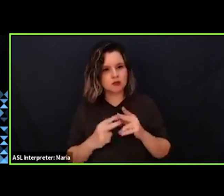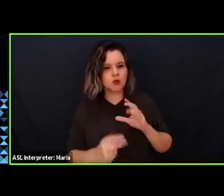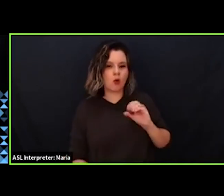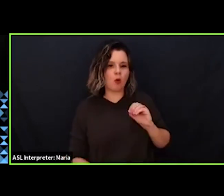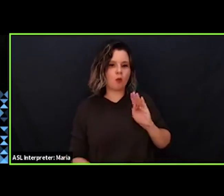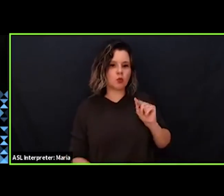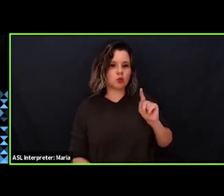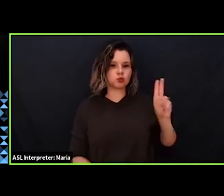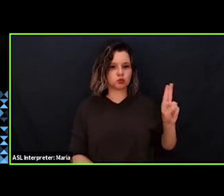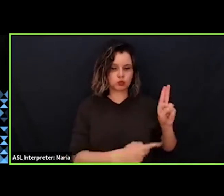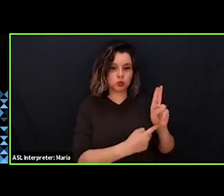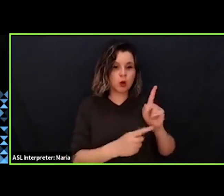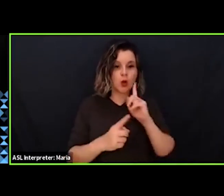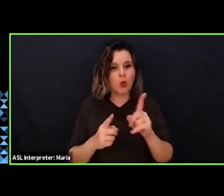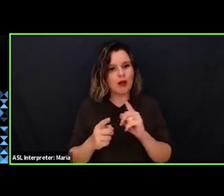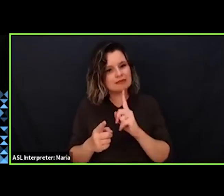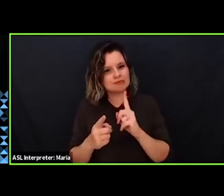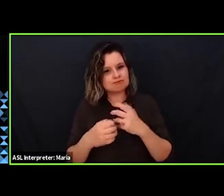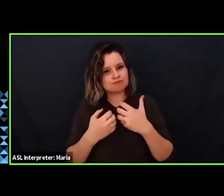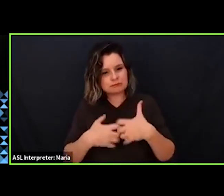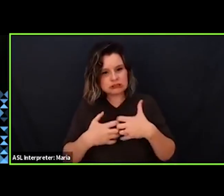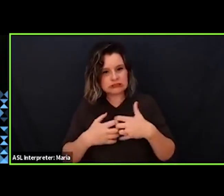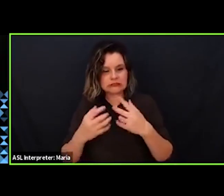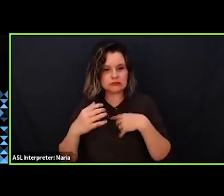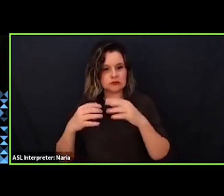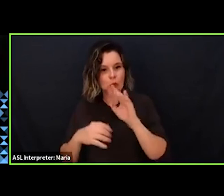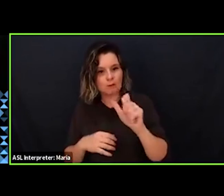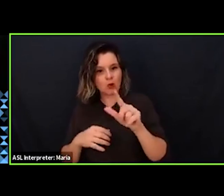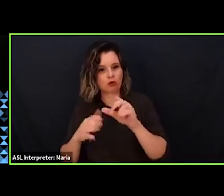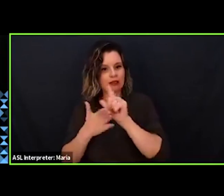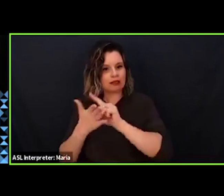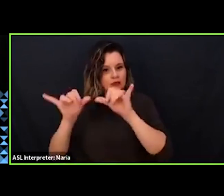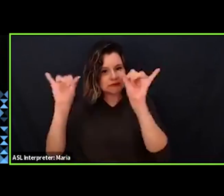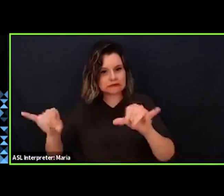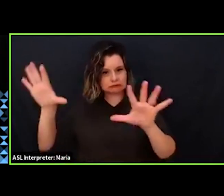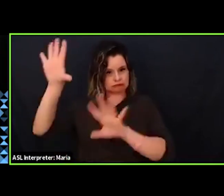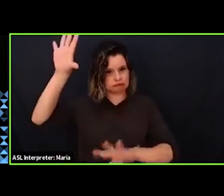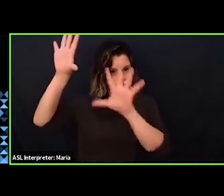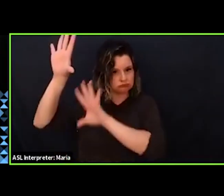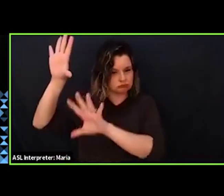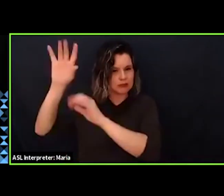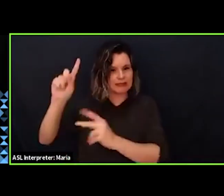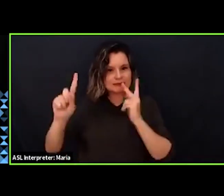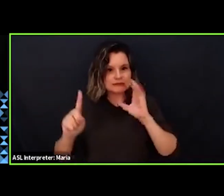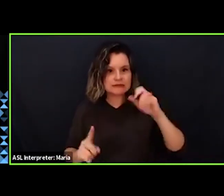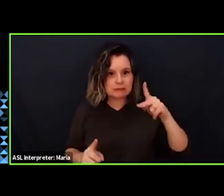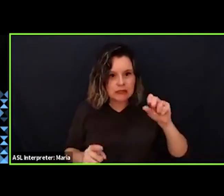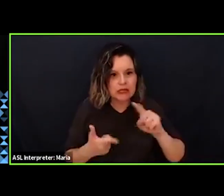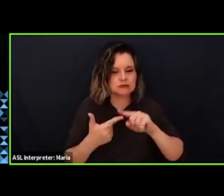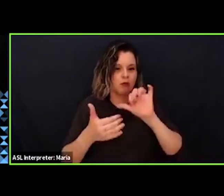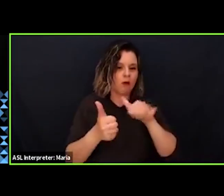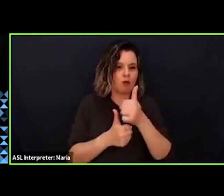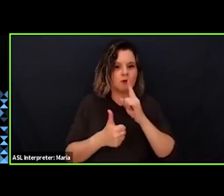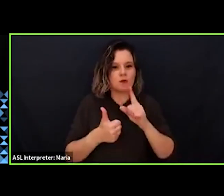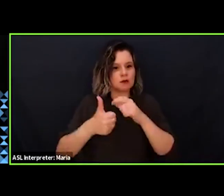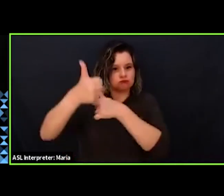while the massive machine that is the criminal legal system and things like CPS and others that operate in